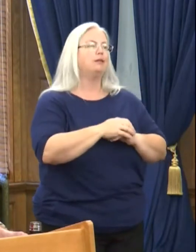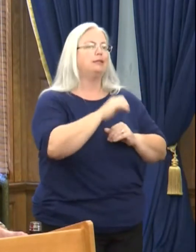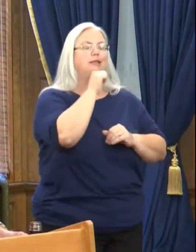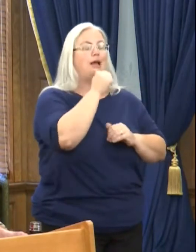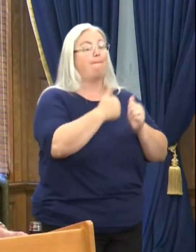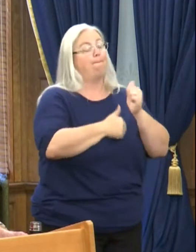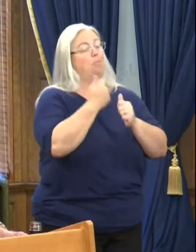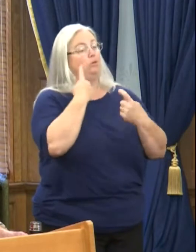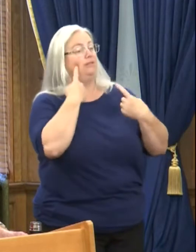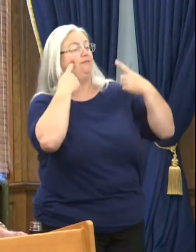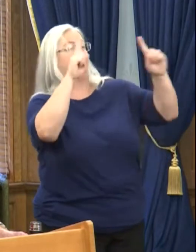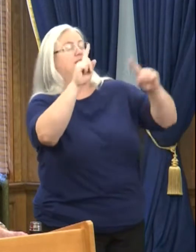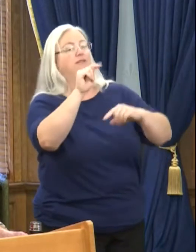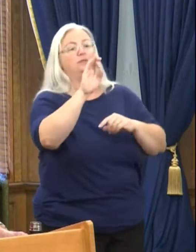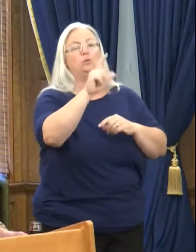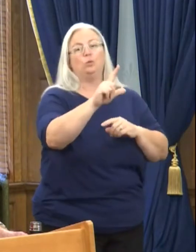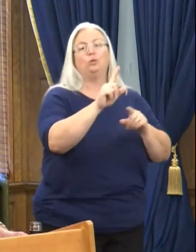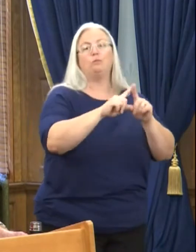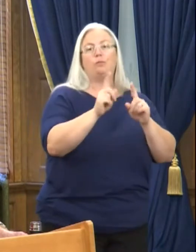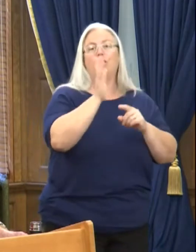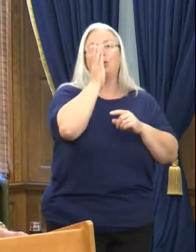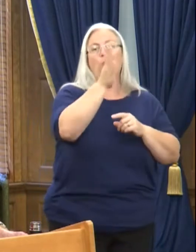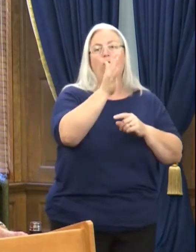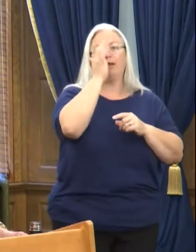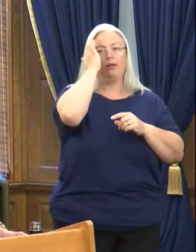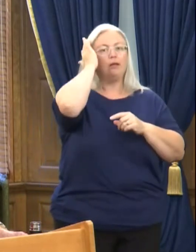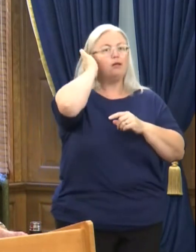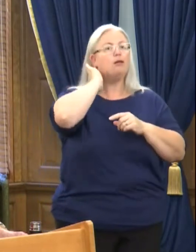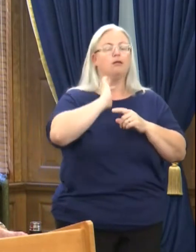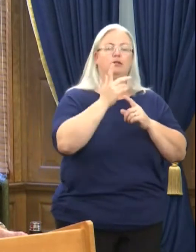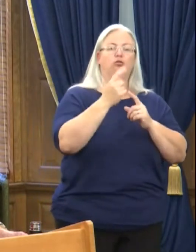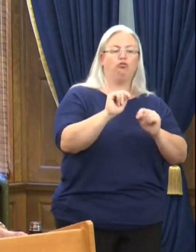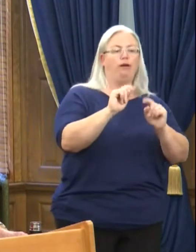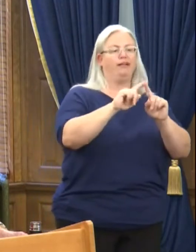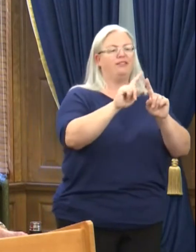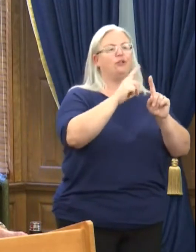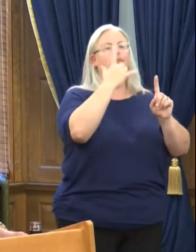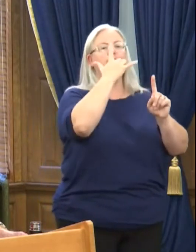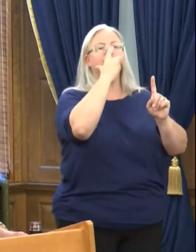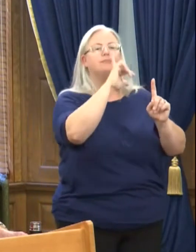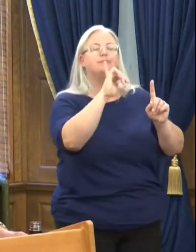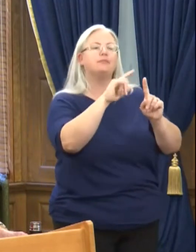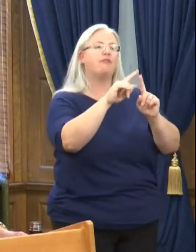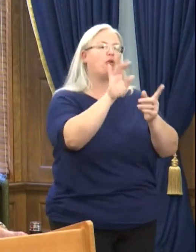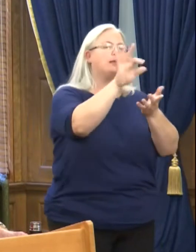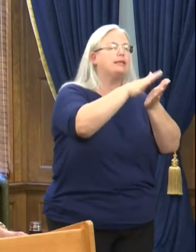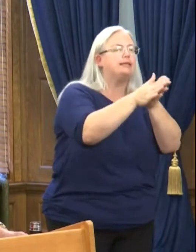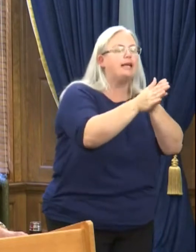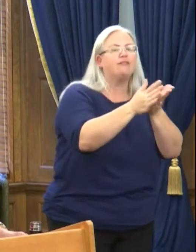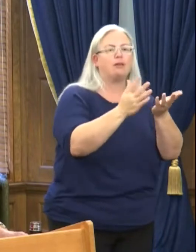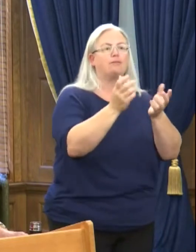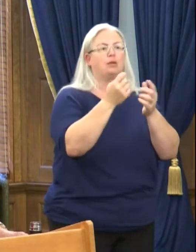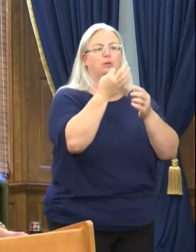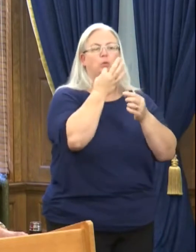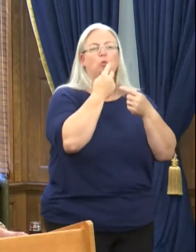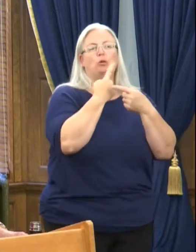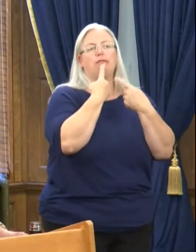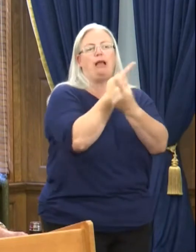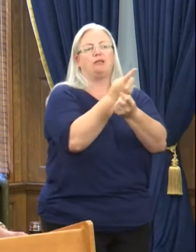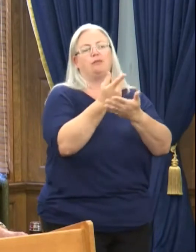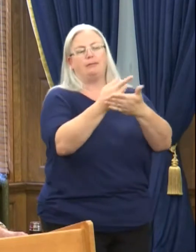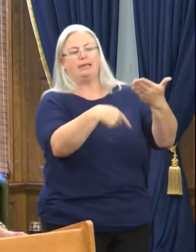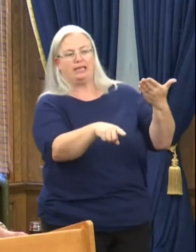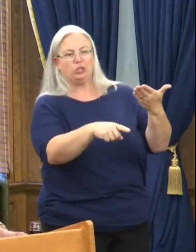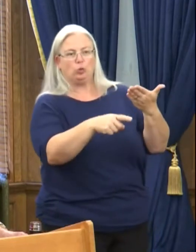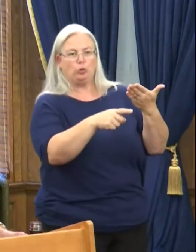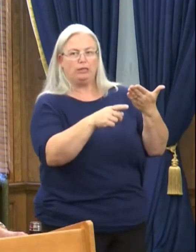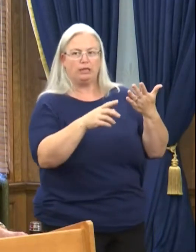most effective tool. But we are going to try variations on that. We'll probably be making an announcement sometime next week